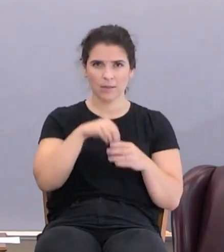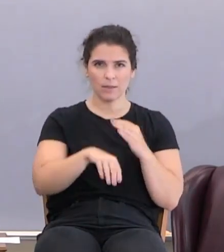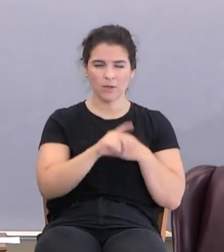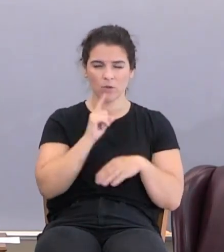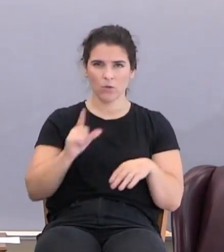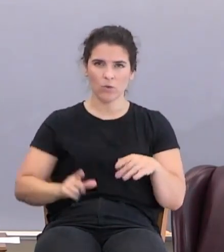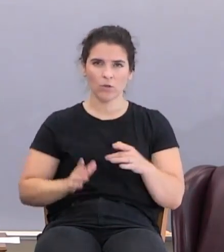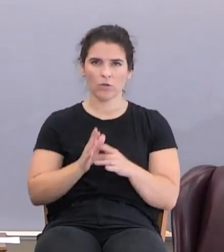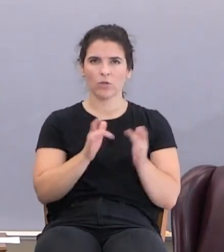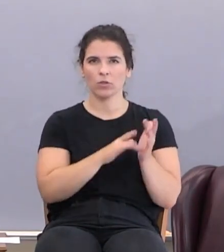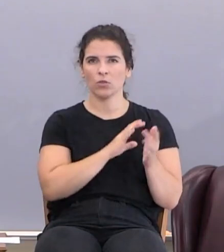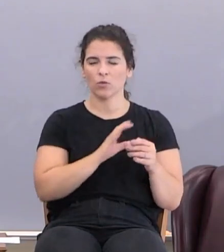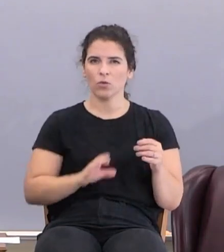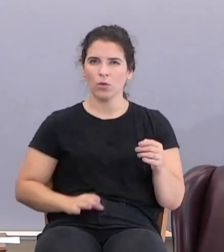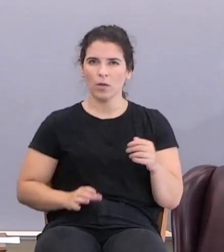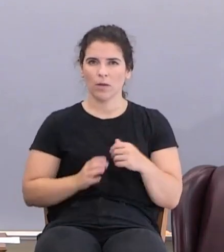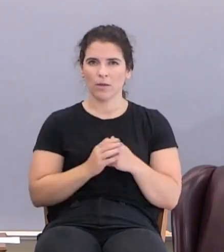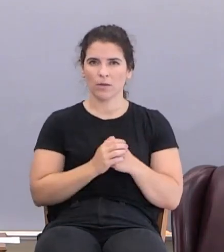Lord Jesus Christ.